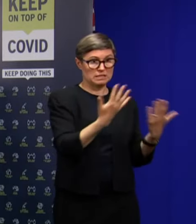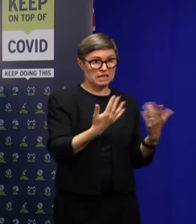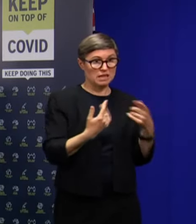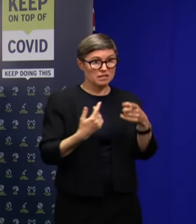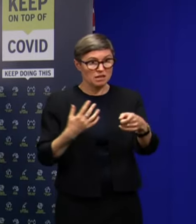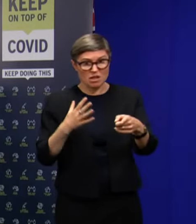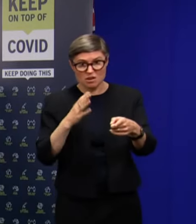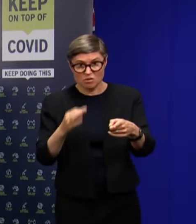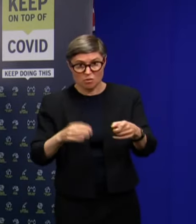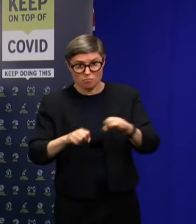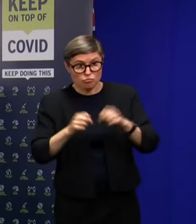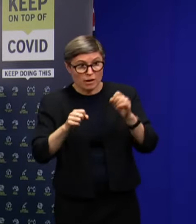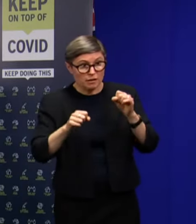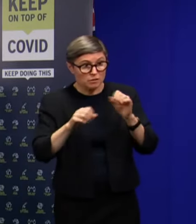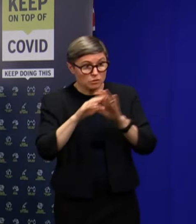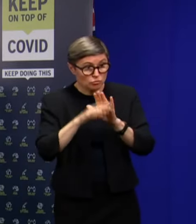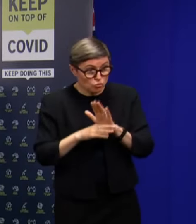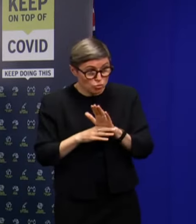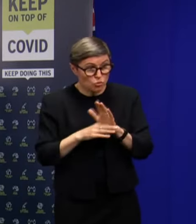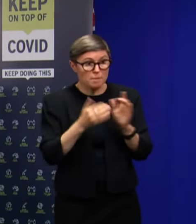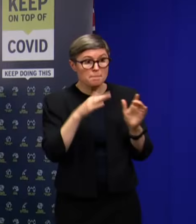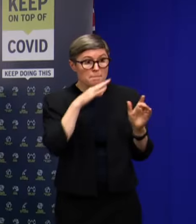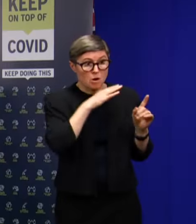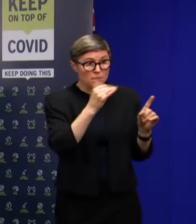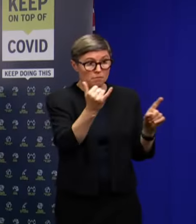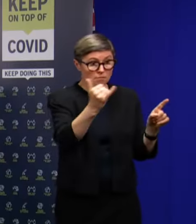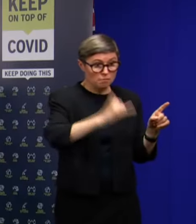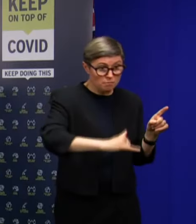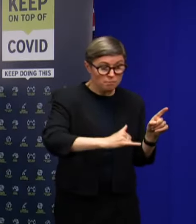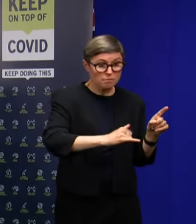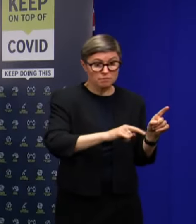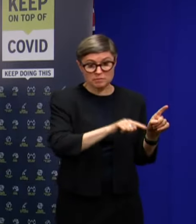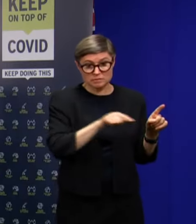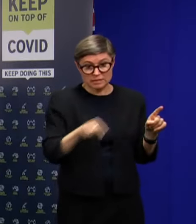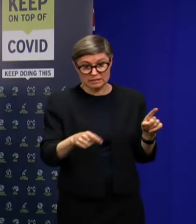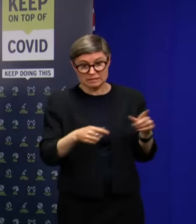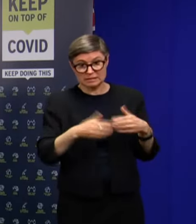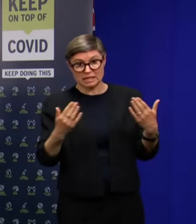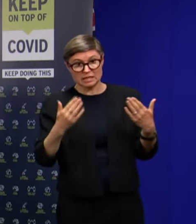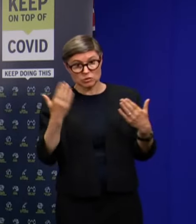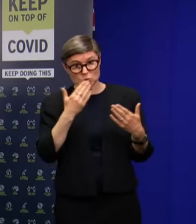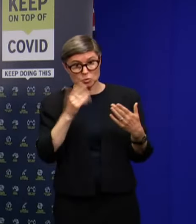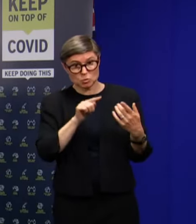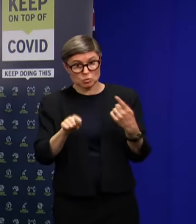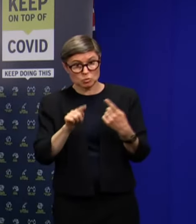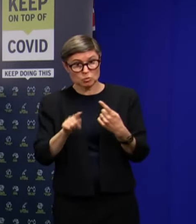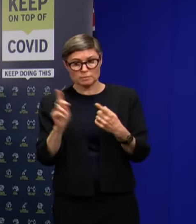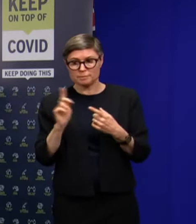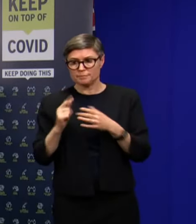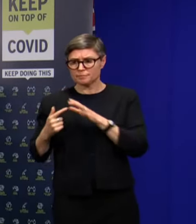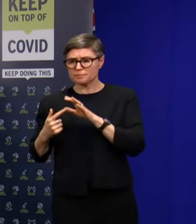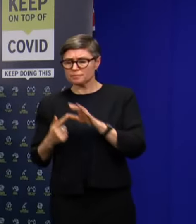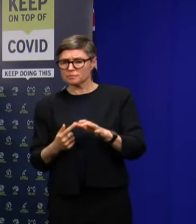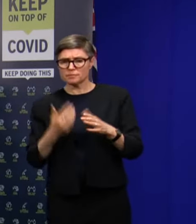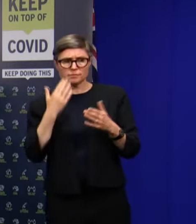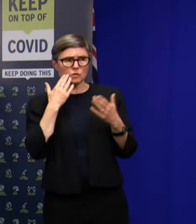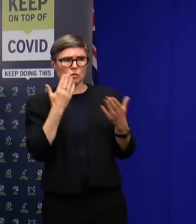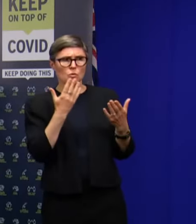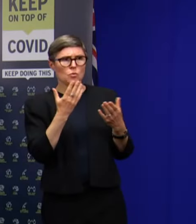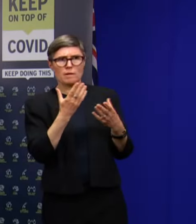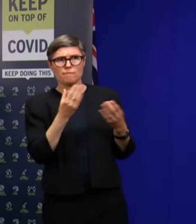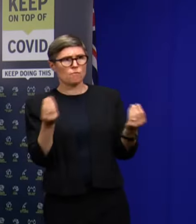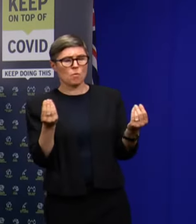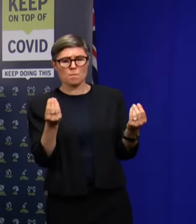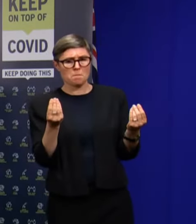about them coming from Melbourne and being in school the next day. As I said, I'm not sure of their origin and in fact, I don't even